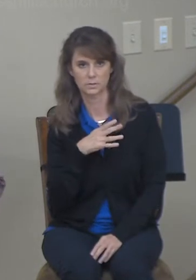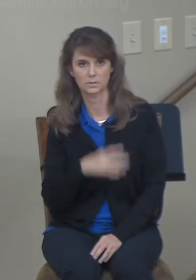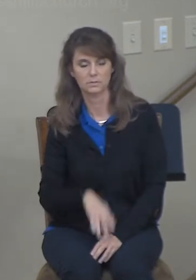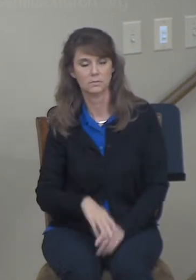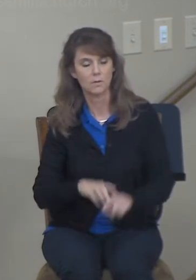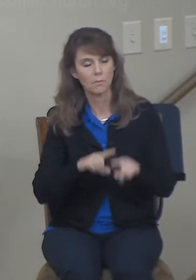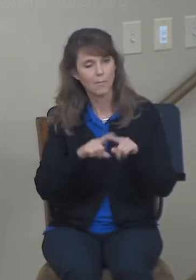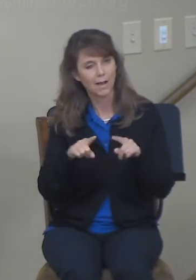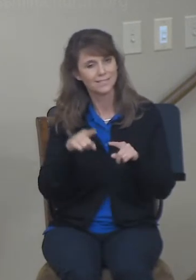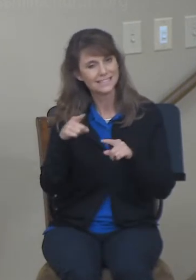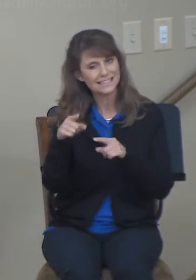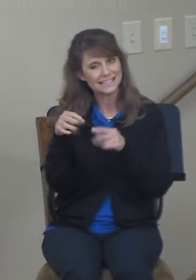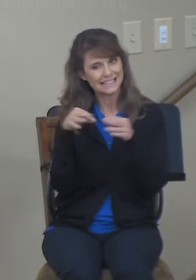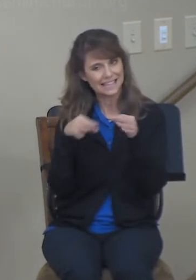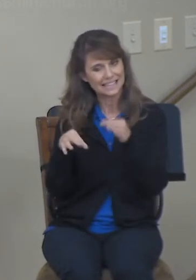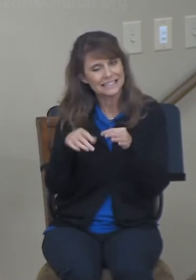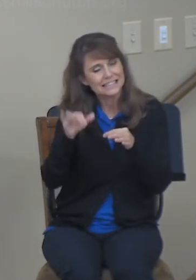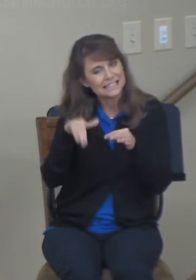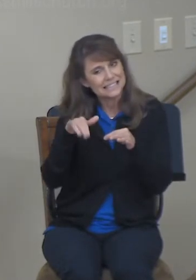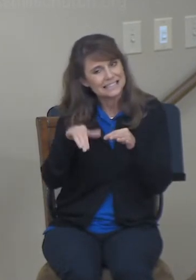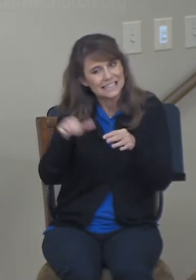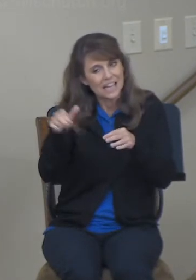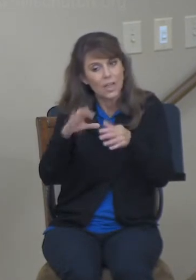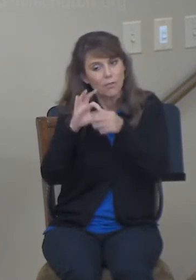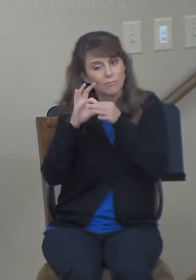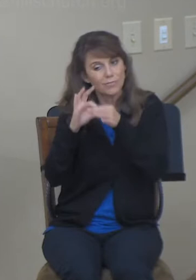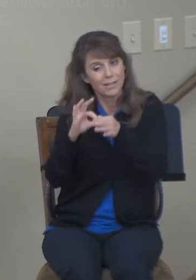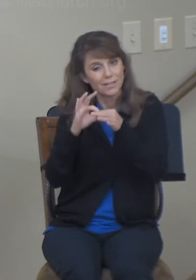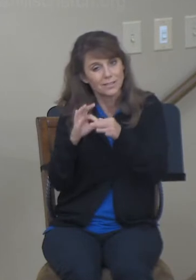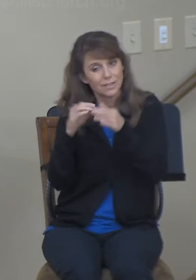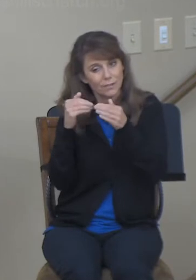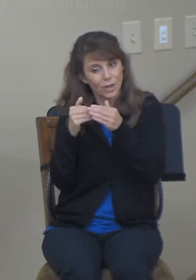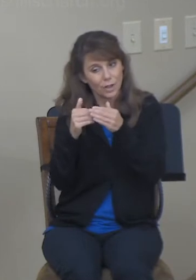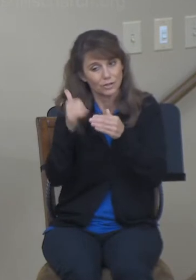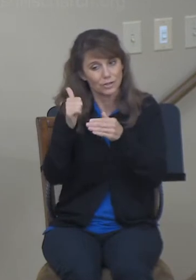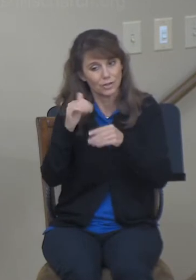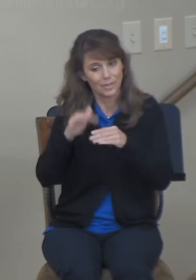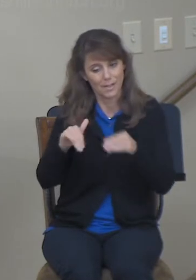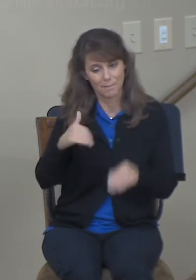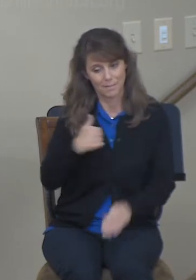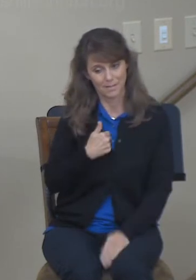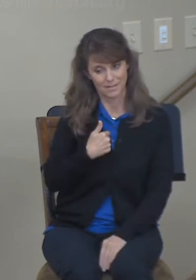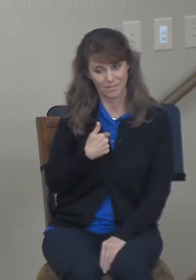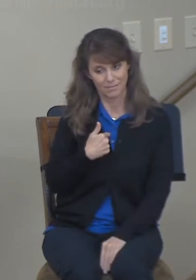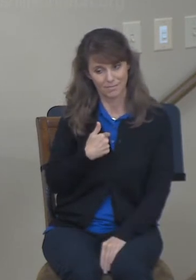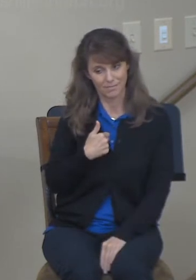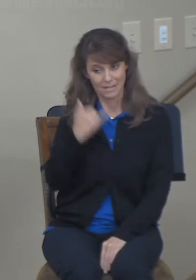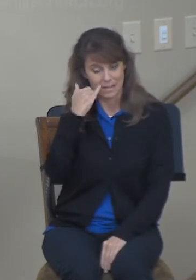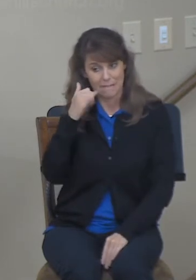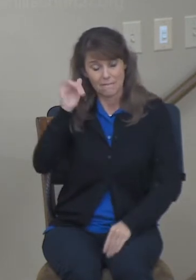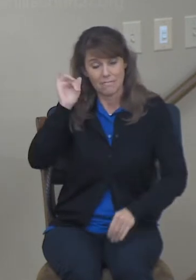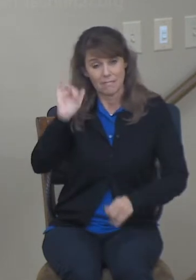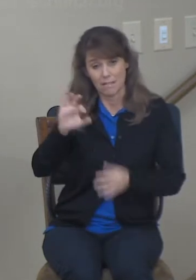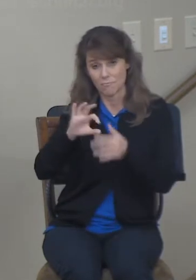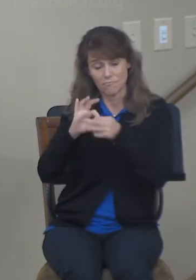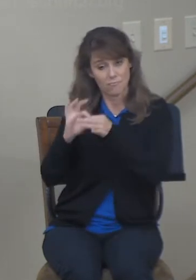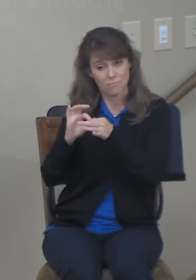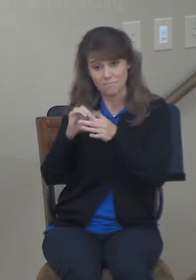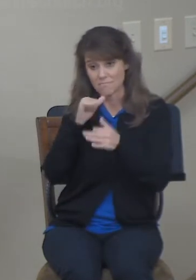closer than myself. But he says, if he won't redeem you, I will.